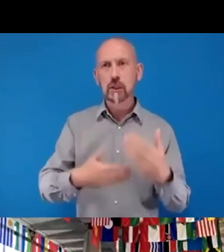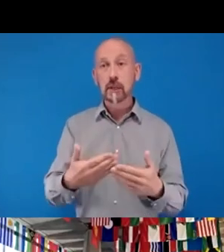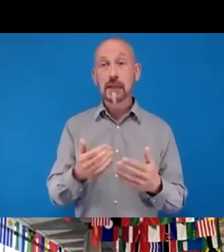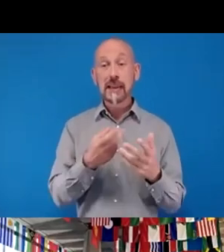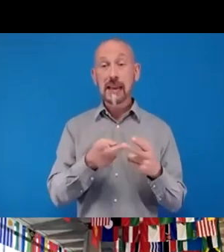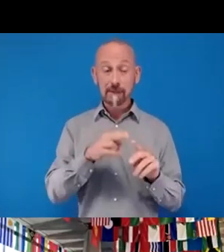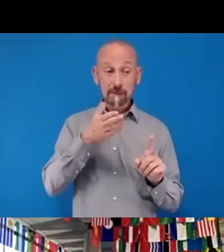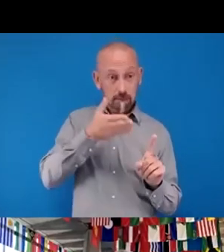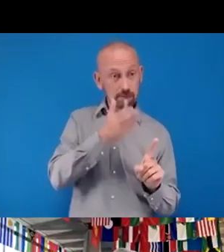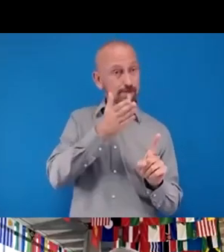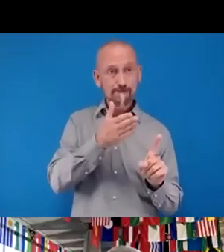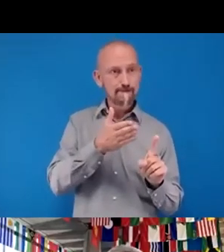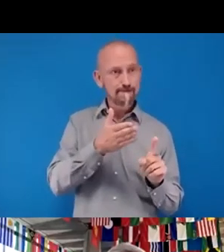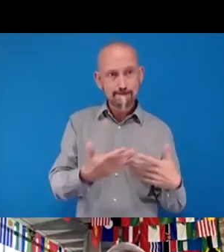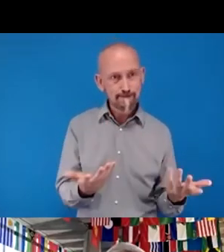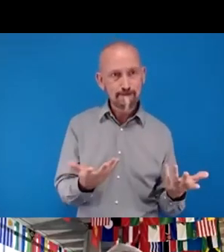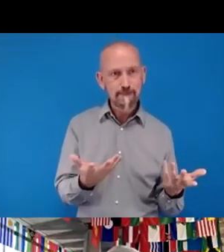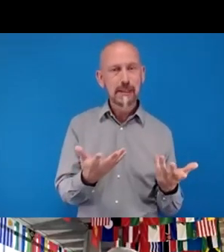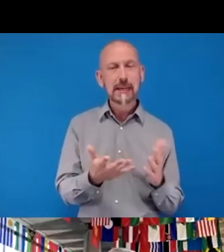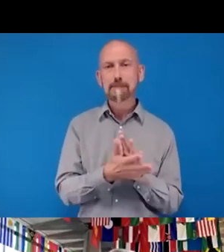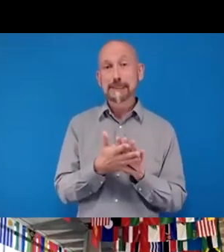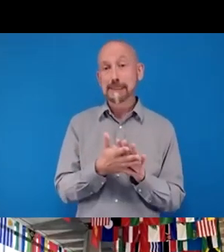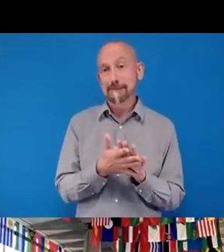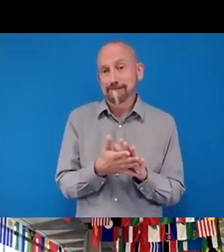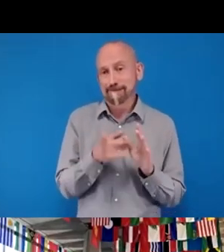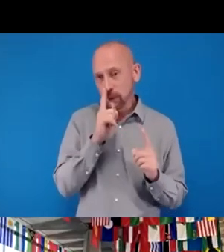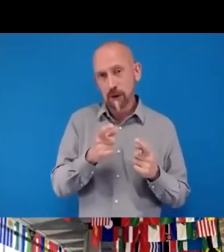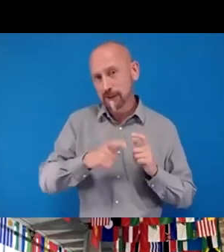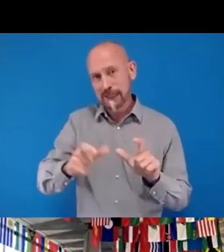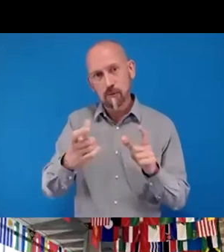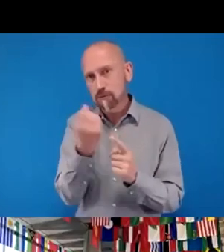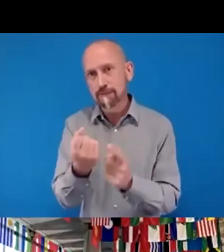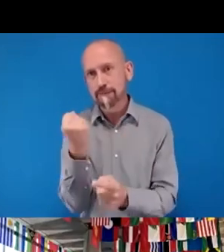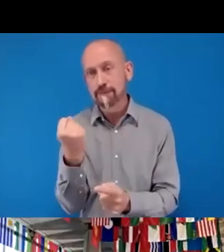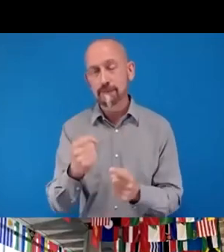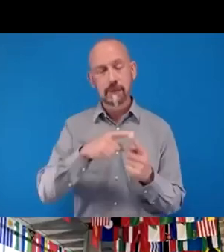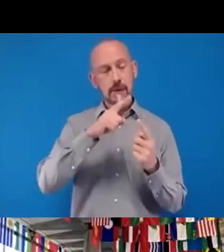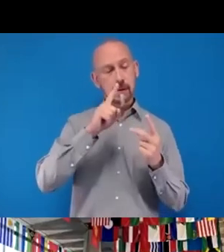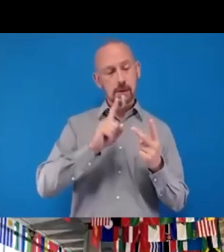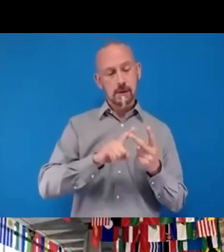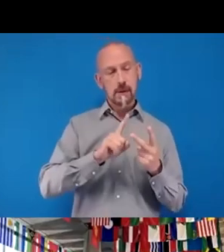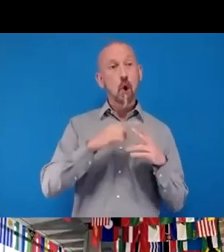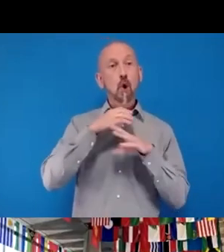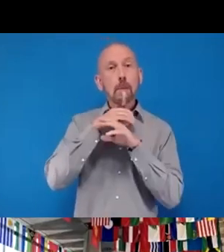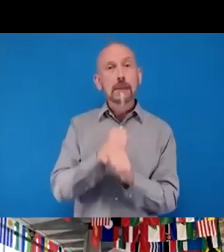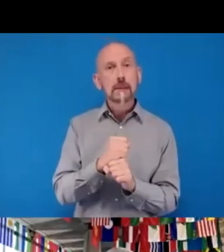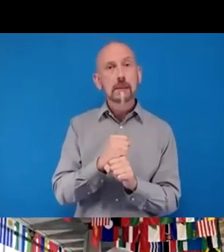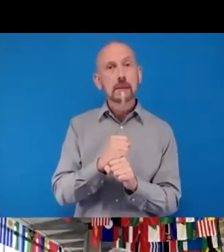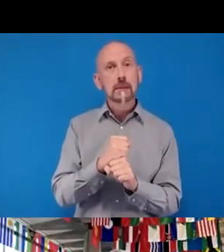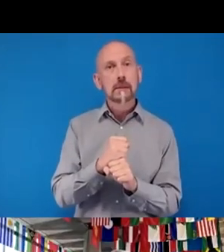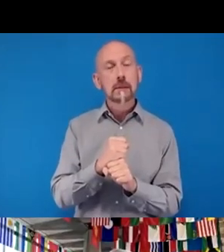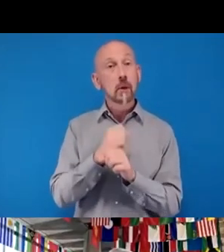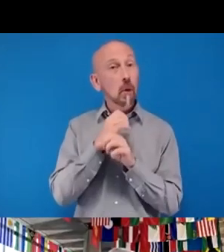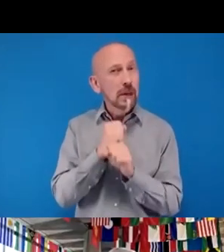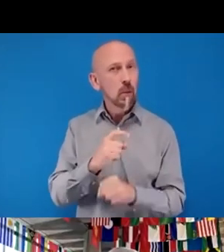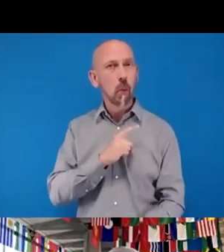things will not follow. Second, commit. And why commit? Because we